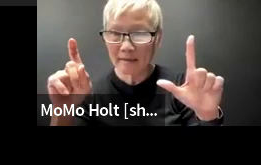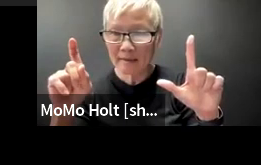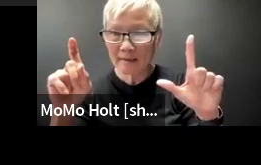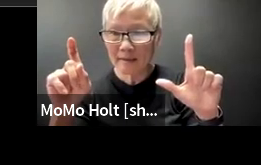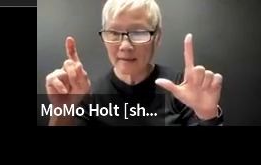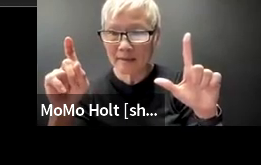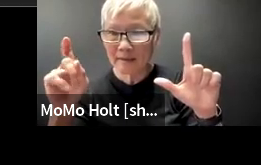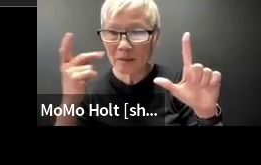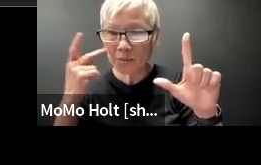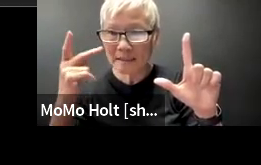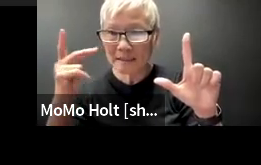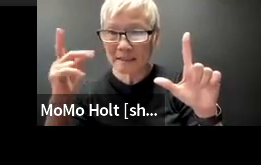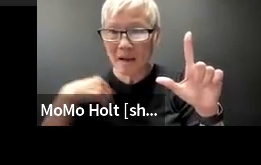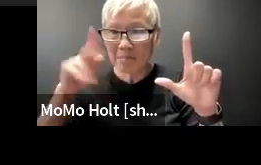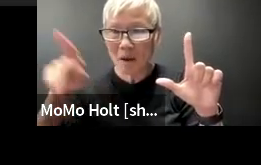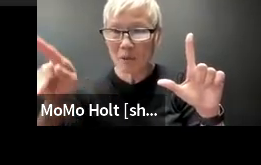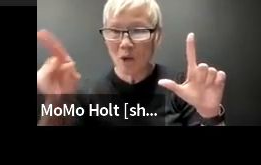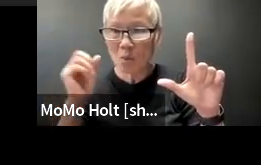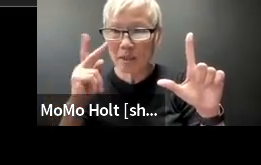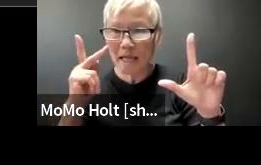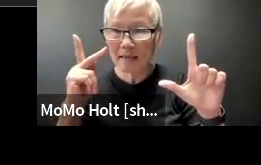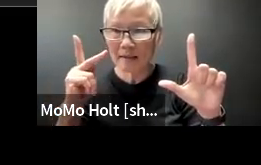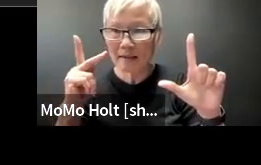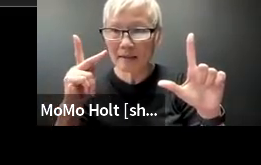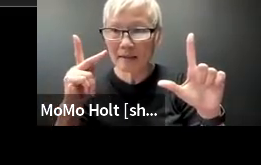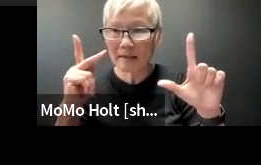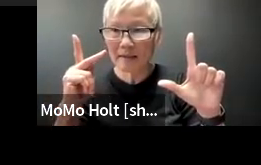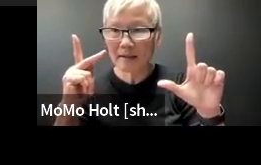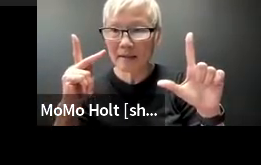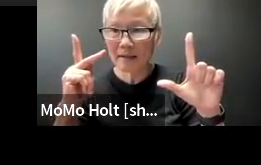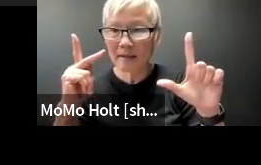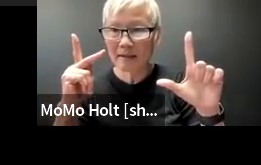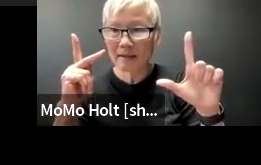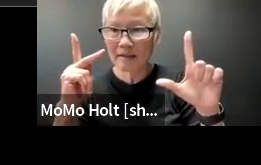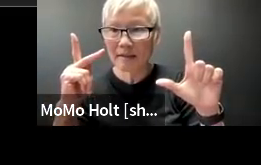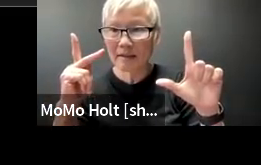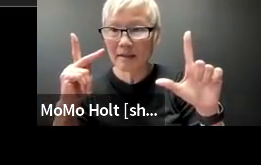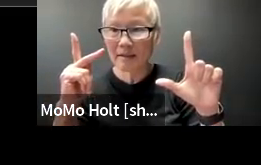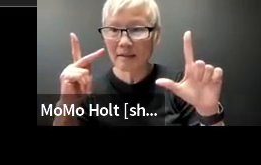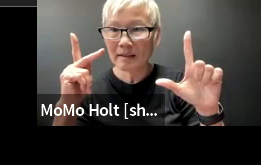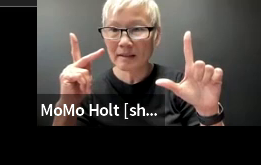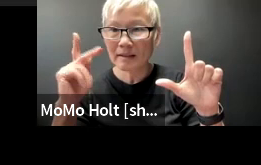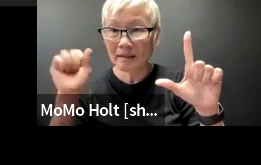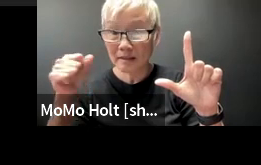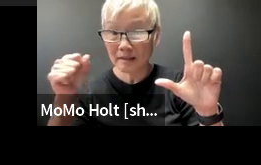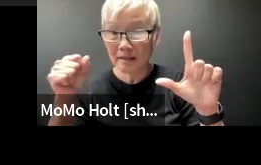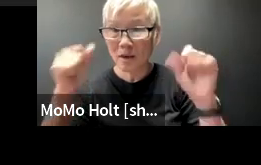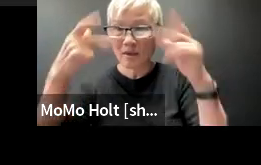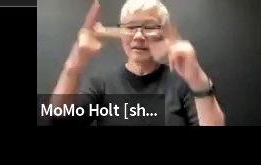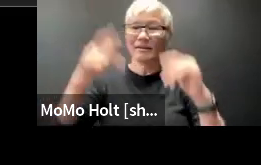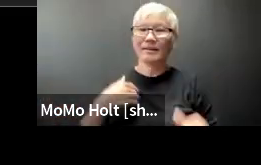all right are you able to see the screen okay is my powerpoint visible yes